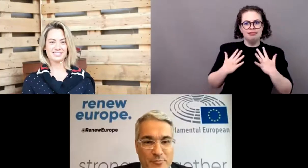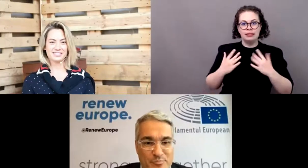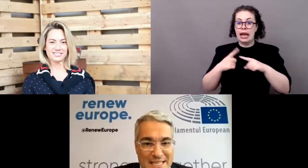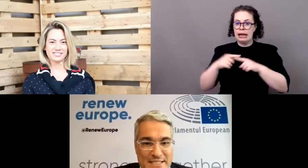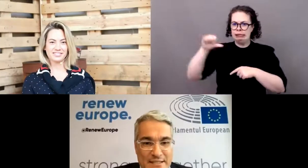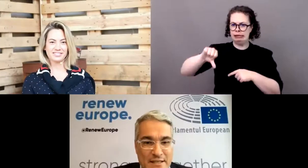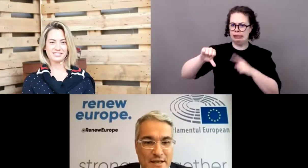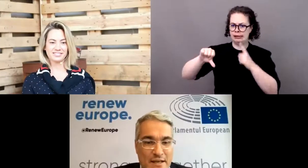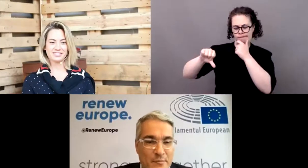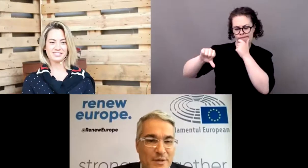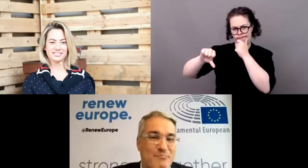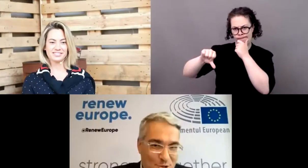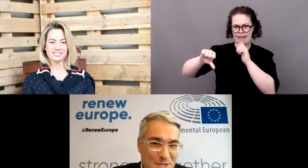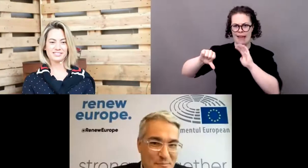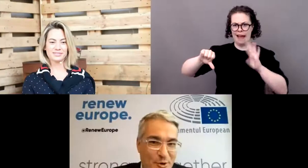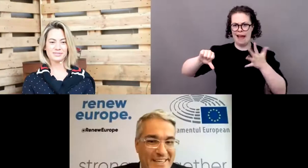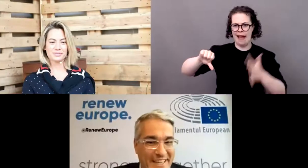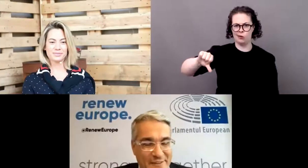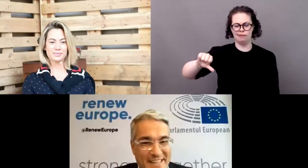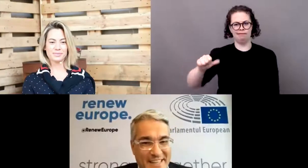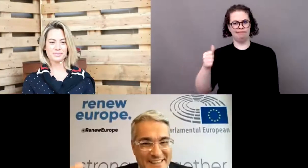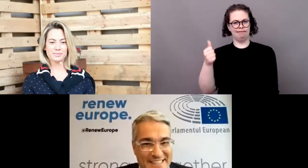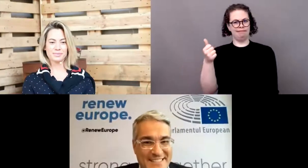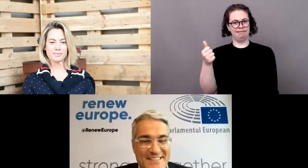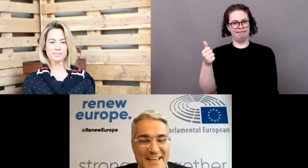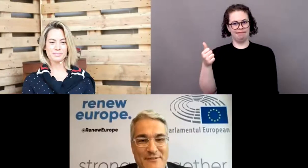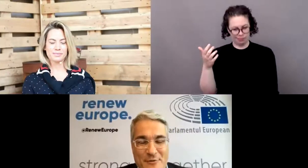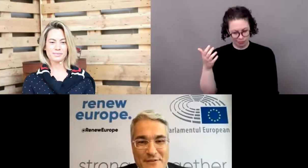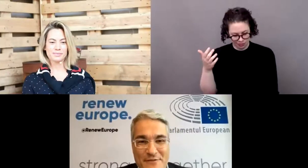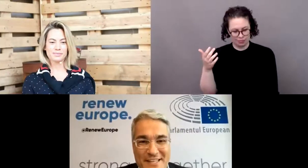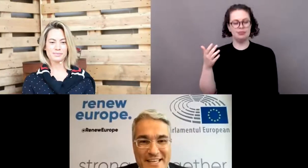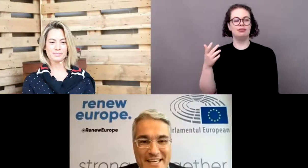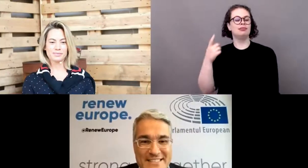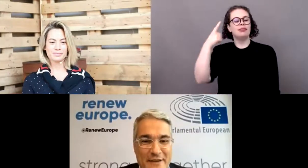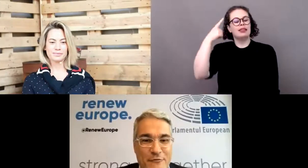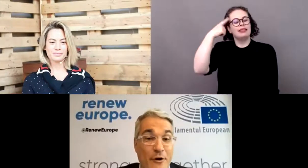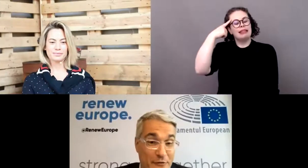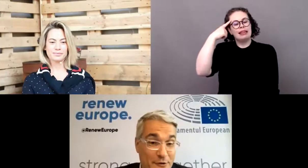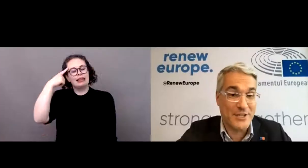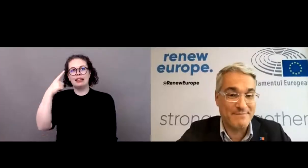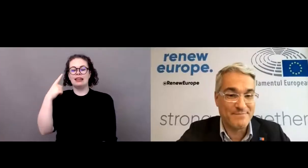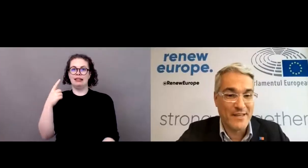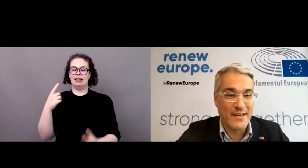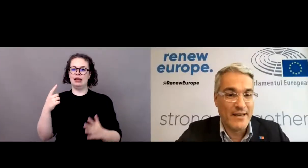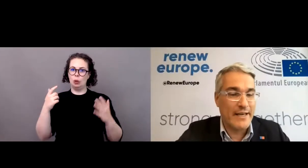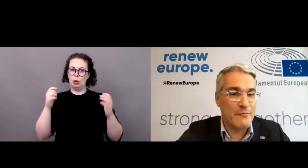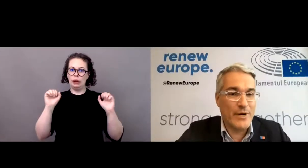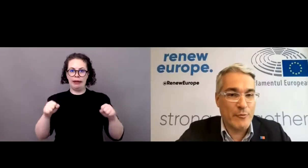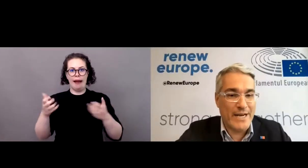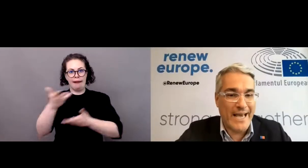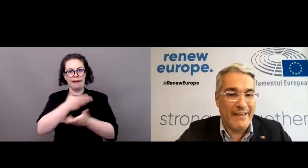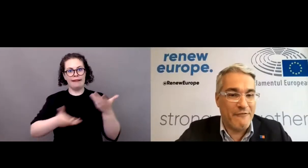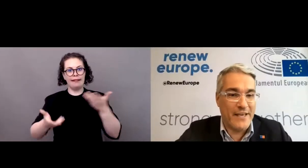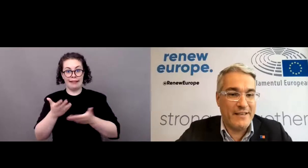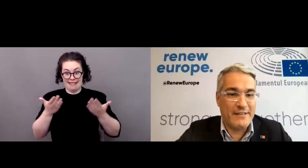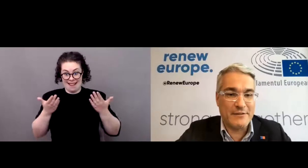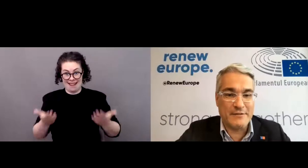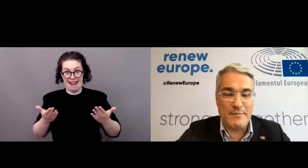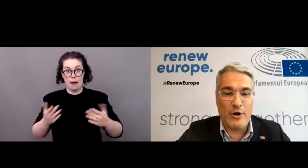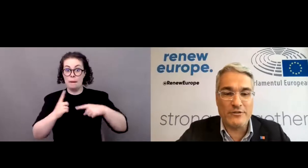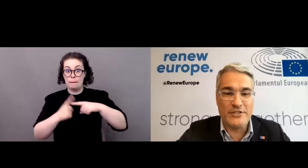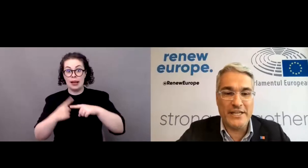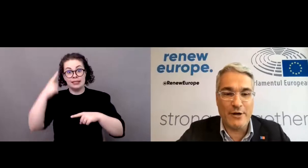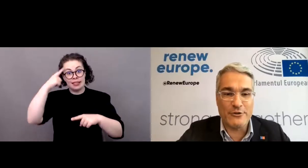for our present but most importantly i think that that's one thing that i can say for our future and when when i think